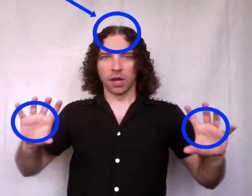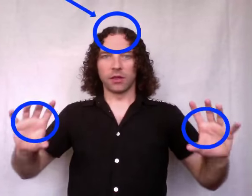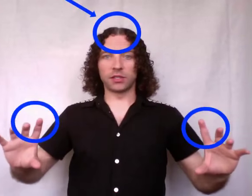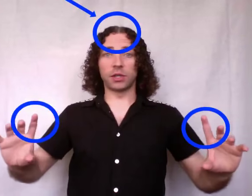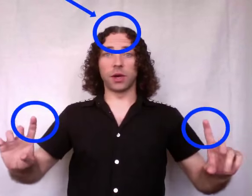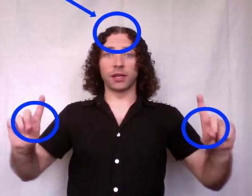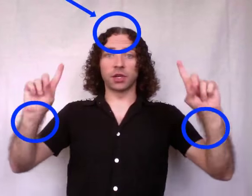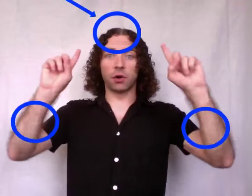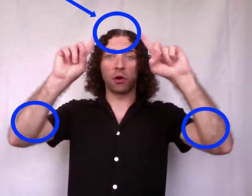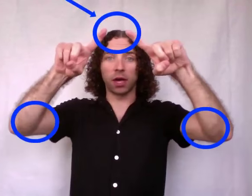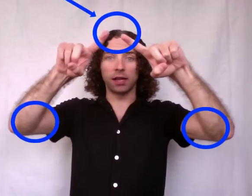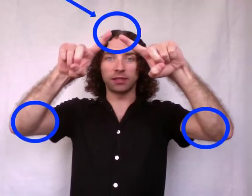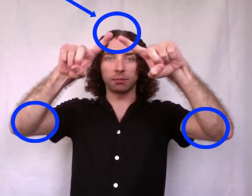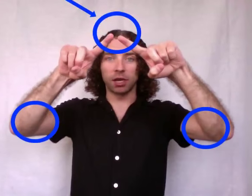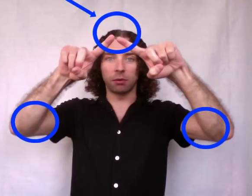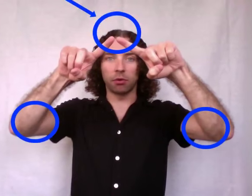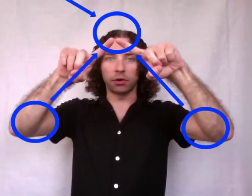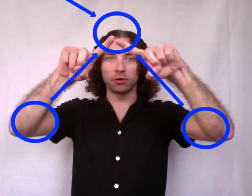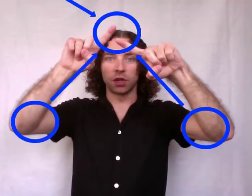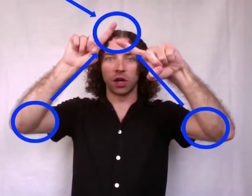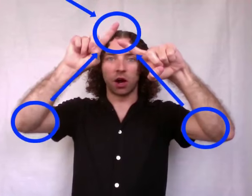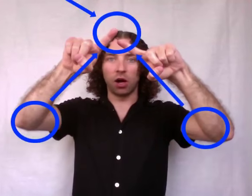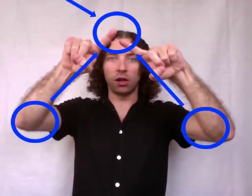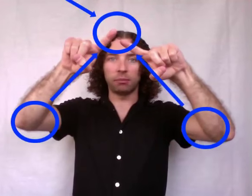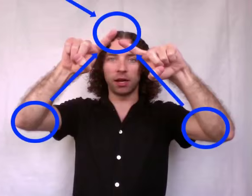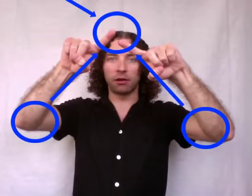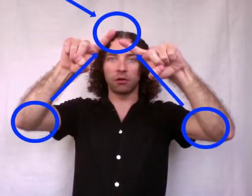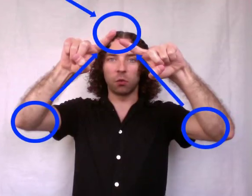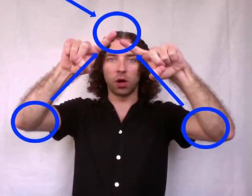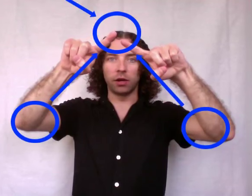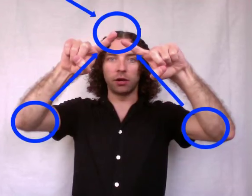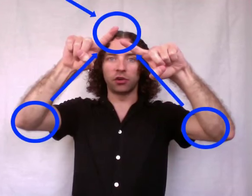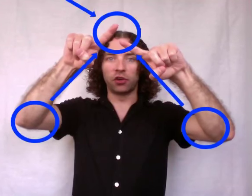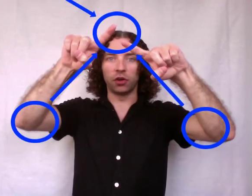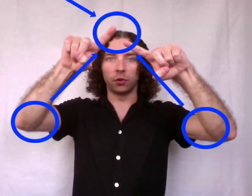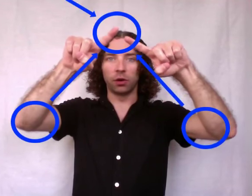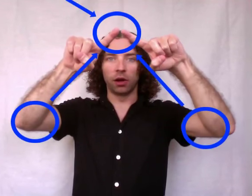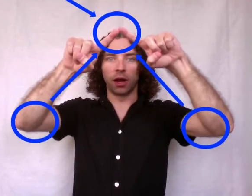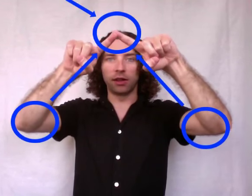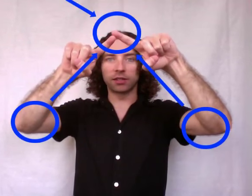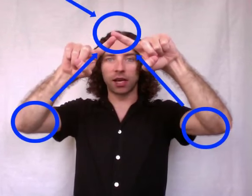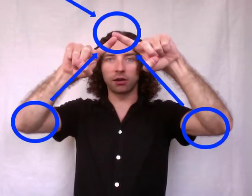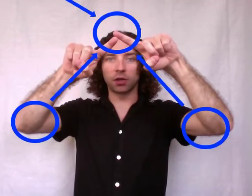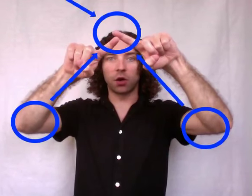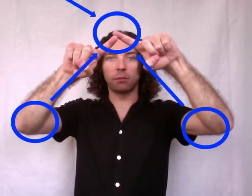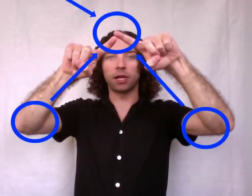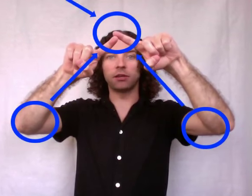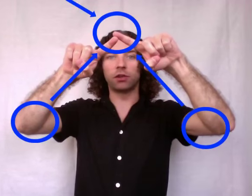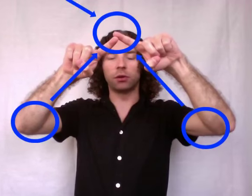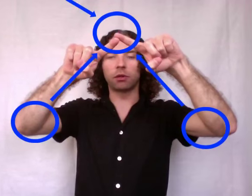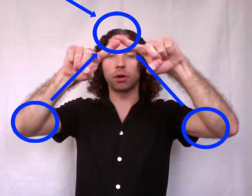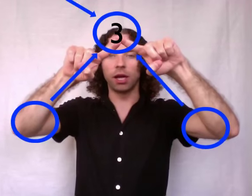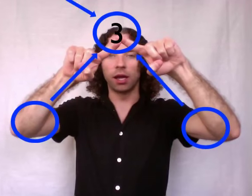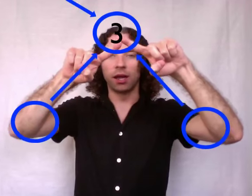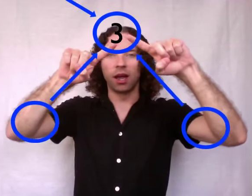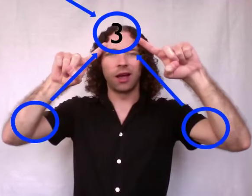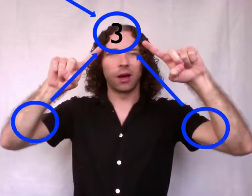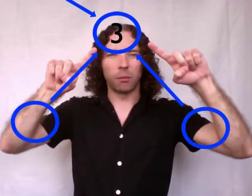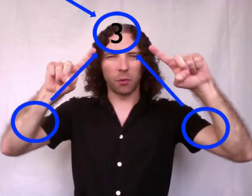These two guys go, okay, let's update our pointers. I'll update the one to two. And this guy goes, I'll update the two to three. But